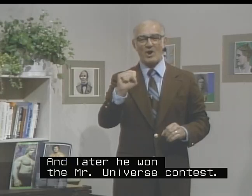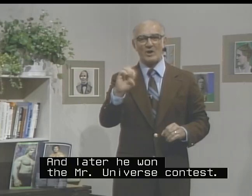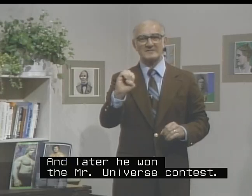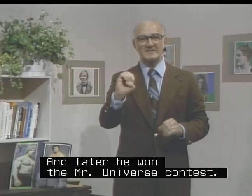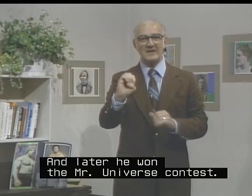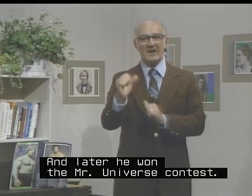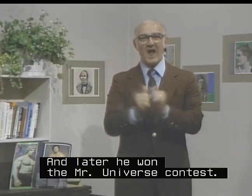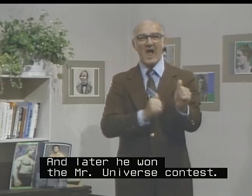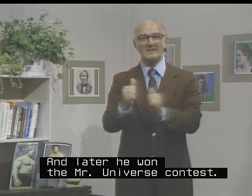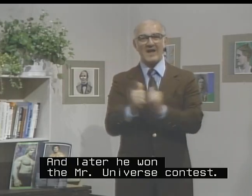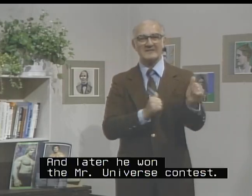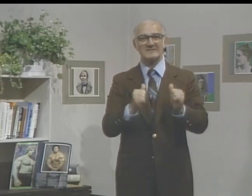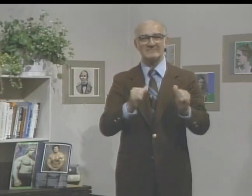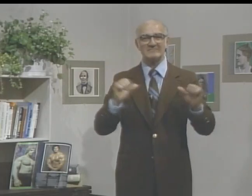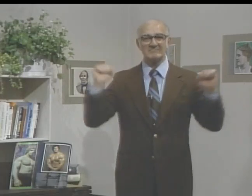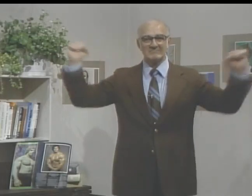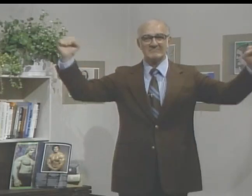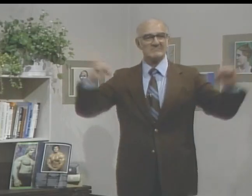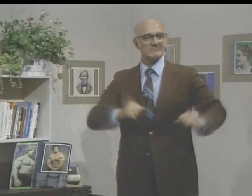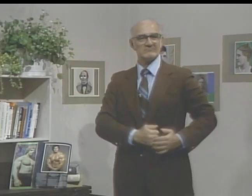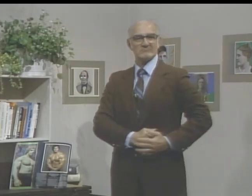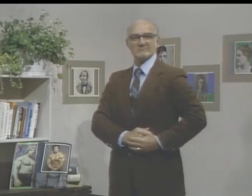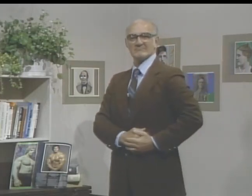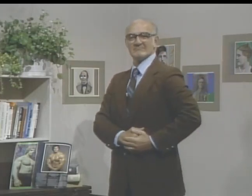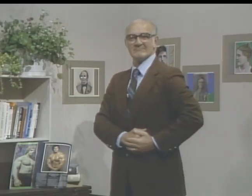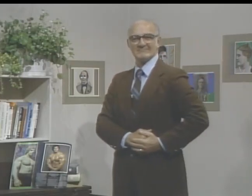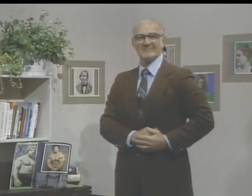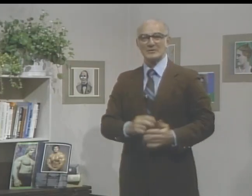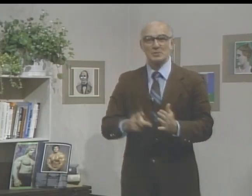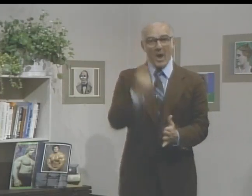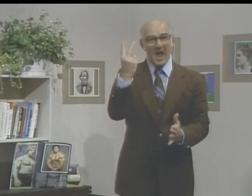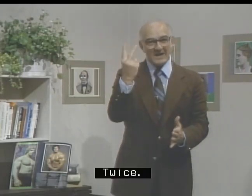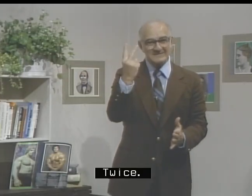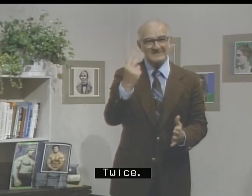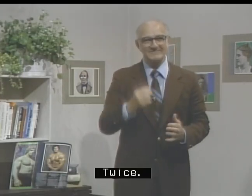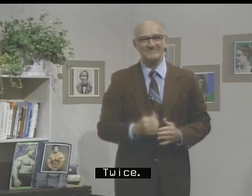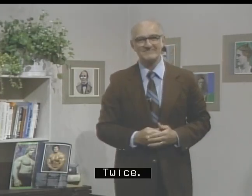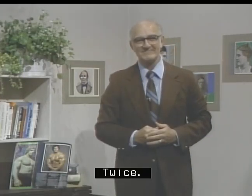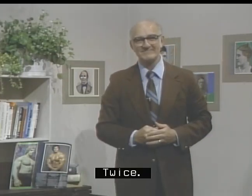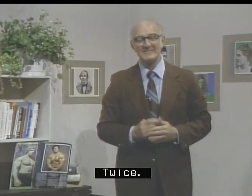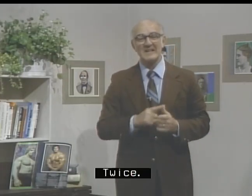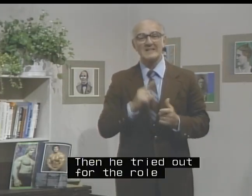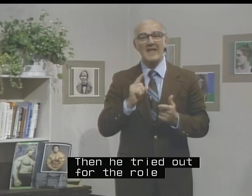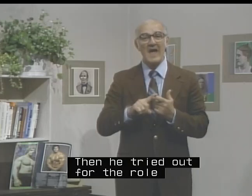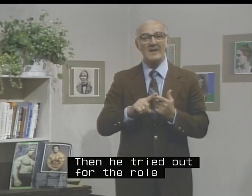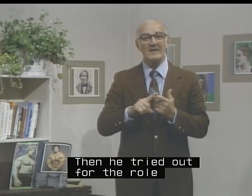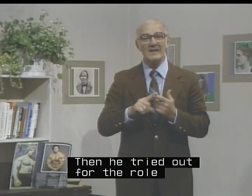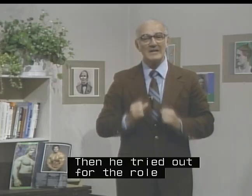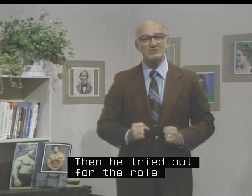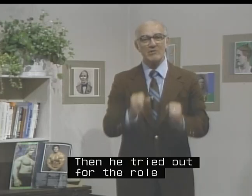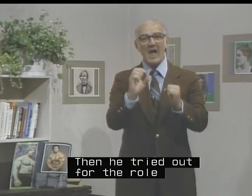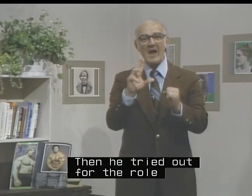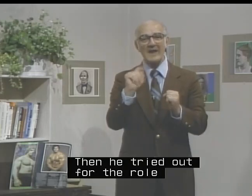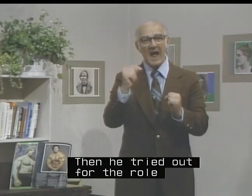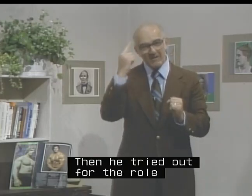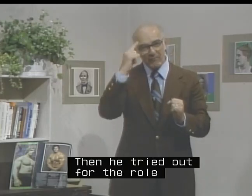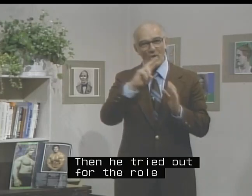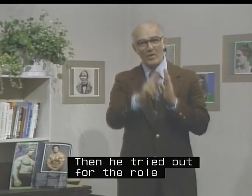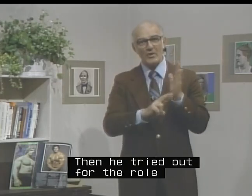Contest twice. Then he tried out for the